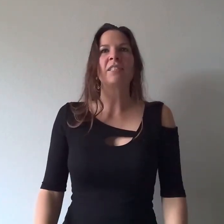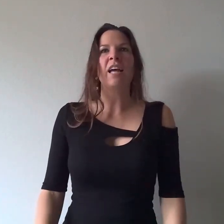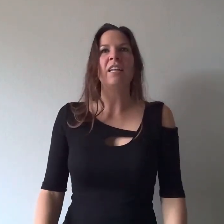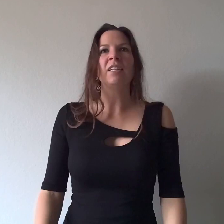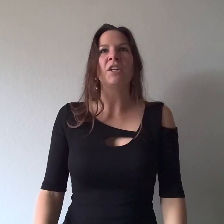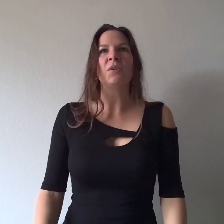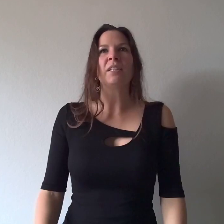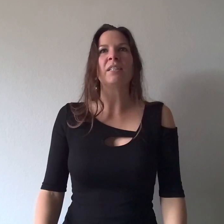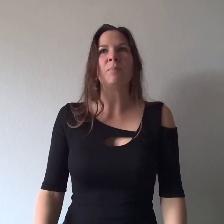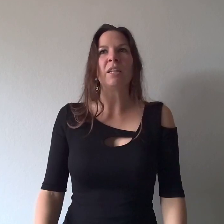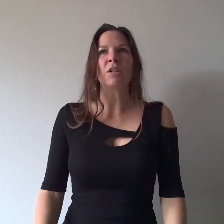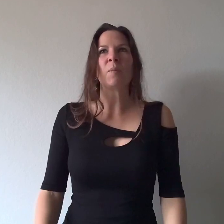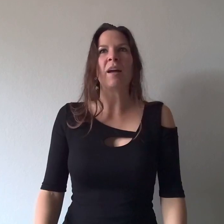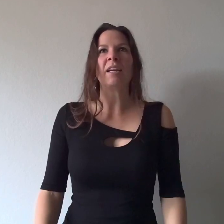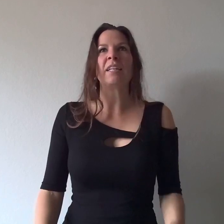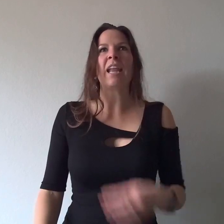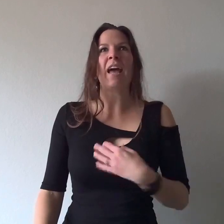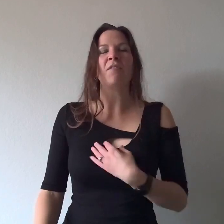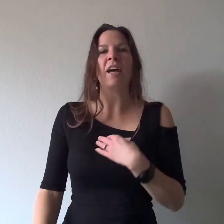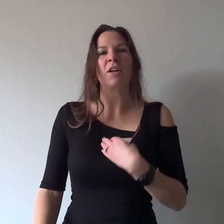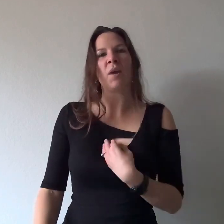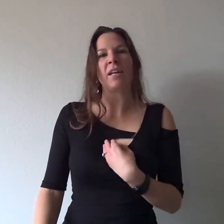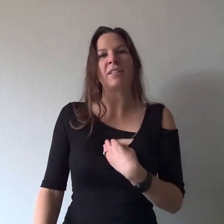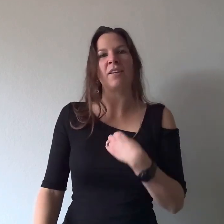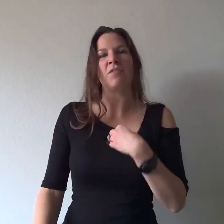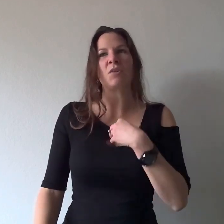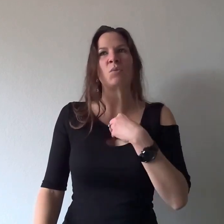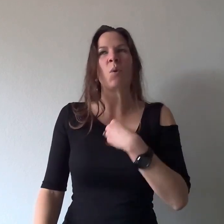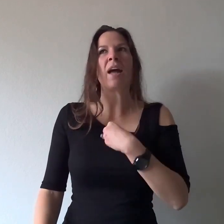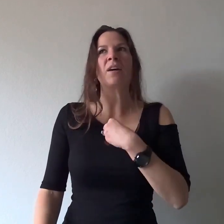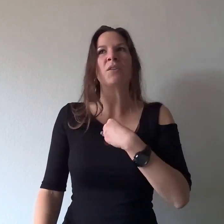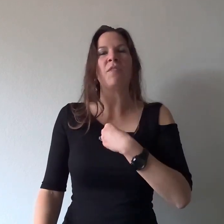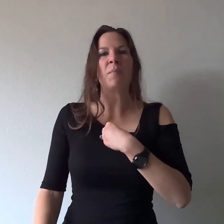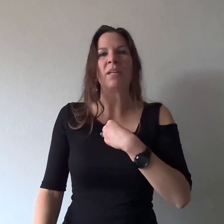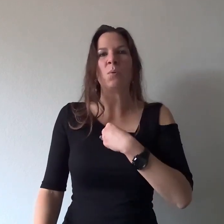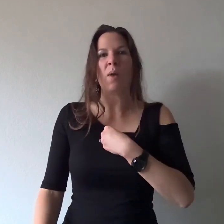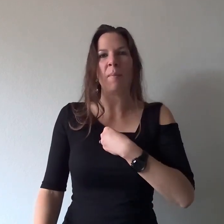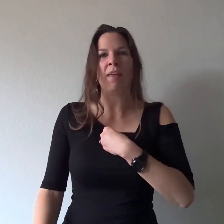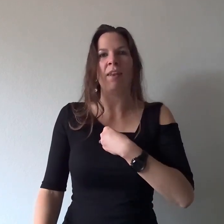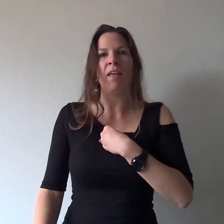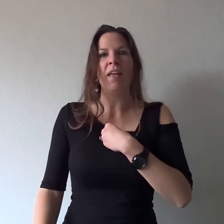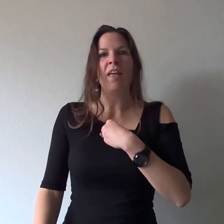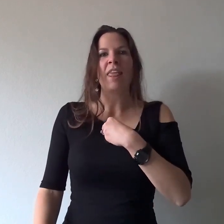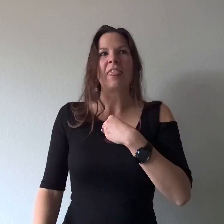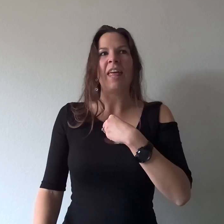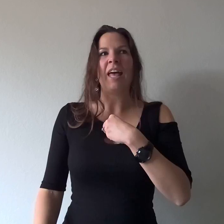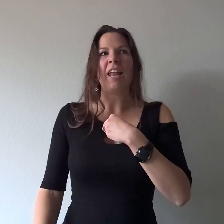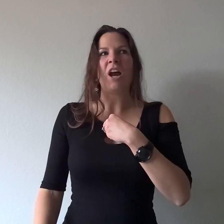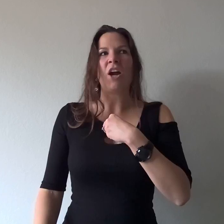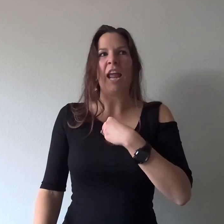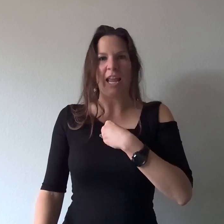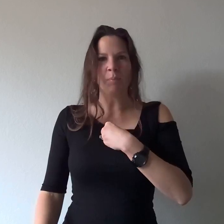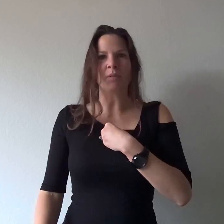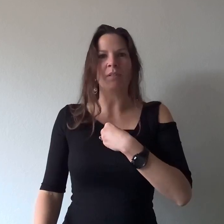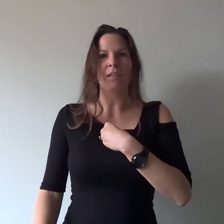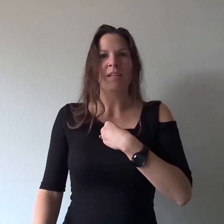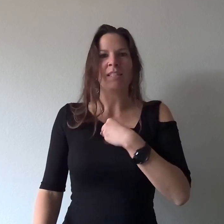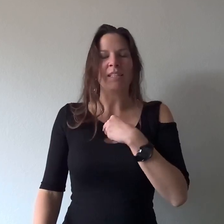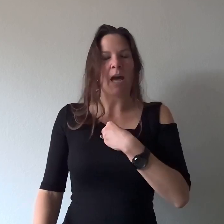sudden you can speak your mind and have that grace of those wild feminine women that are able to tap